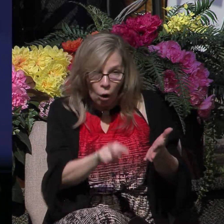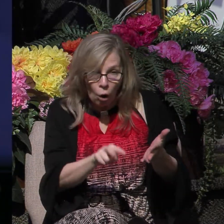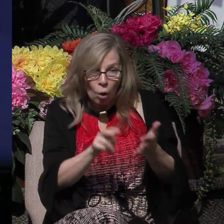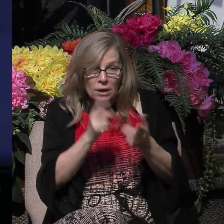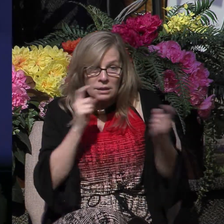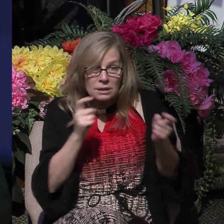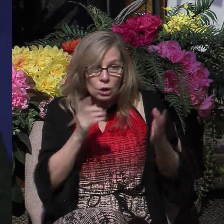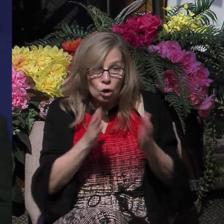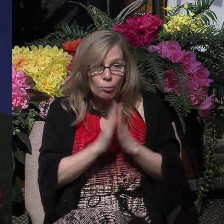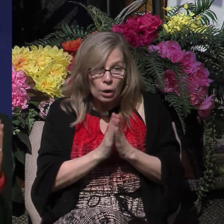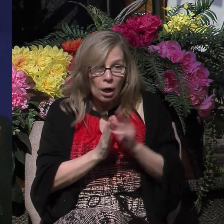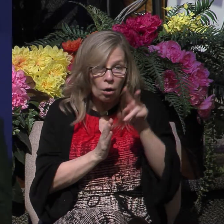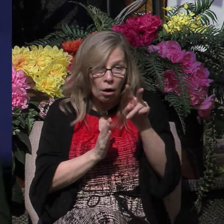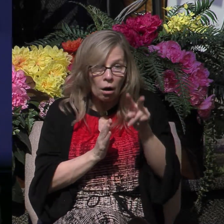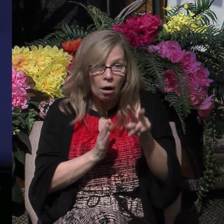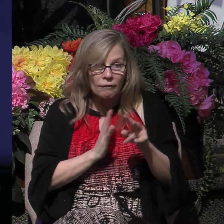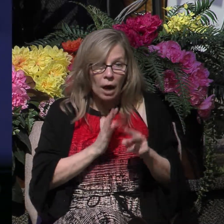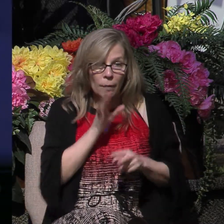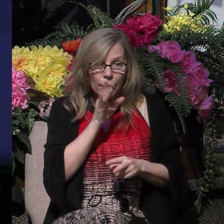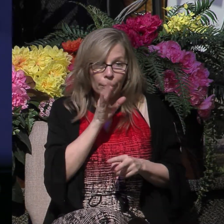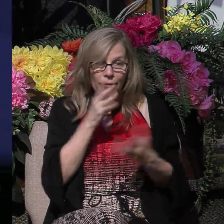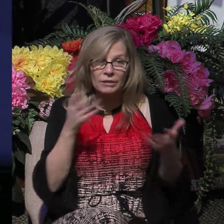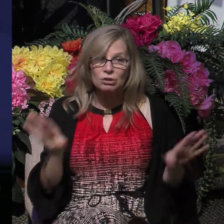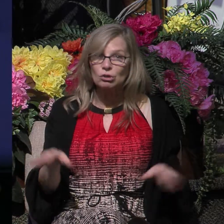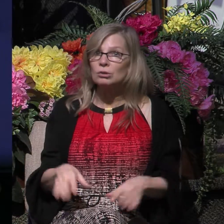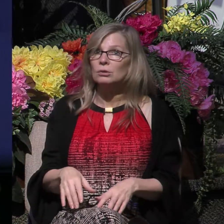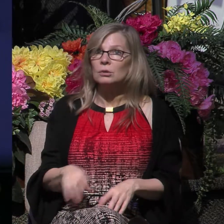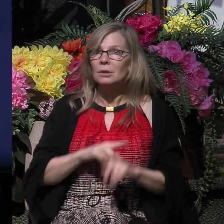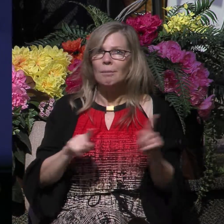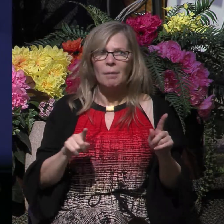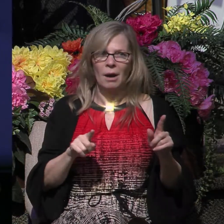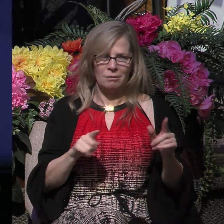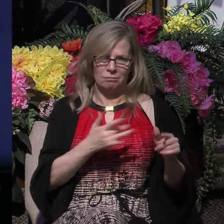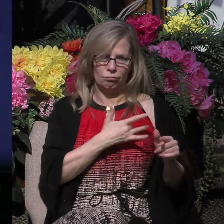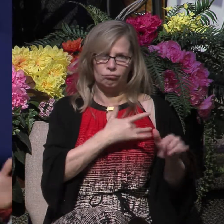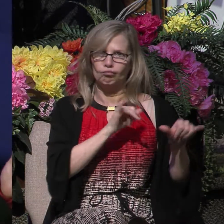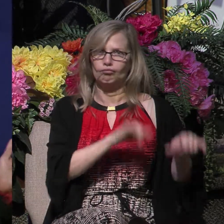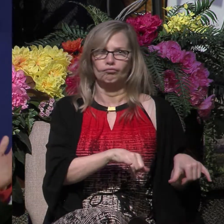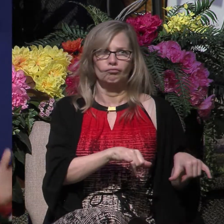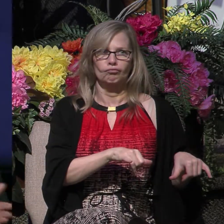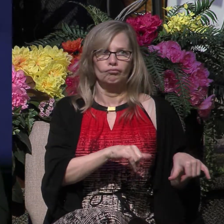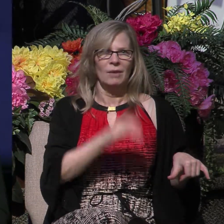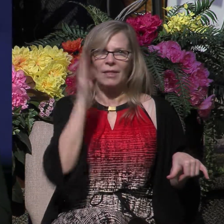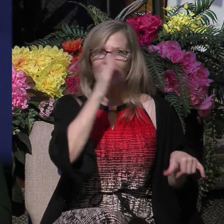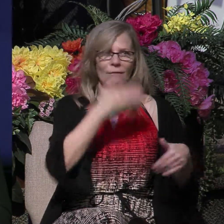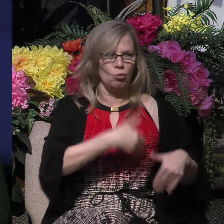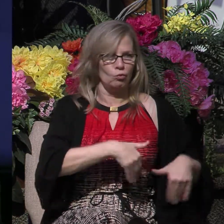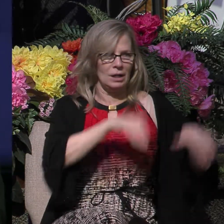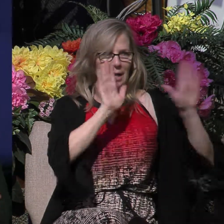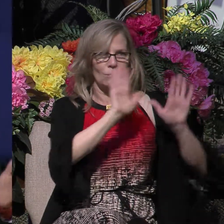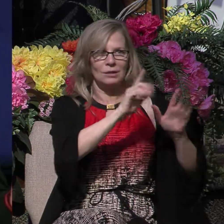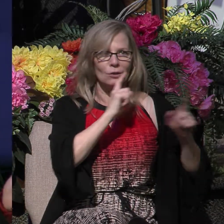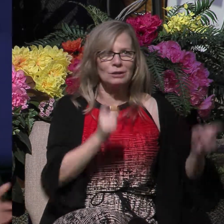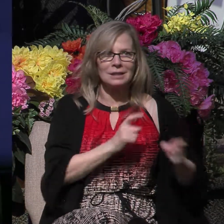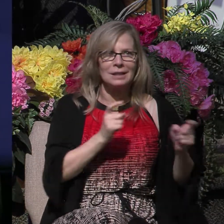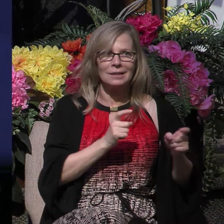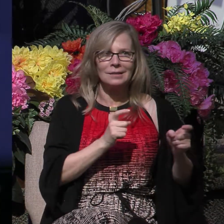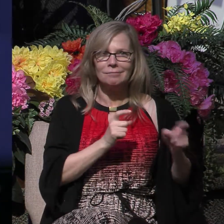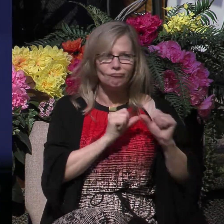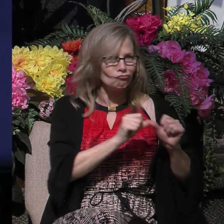but they have never renounced their sin and the way they've been living. And therefore, they have deceived